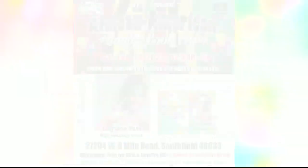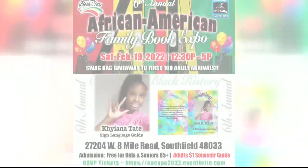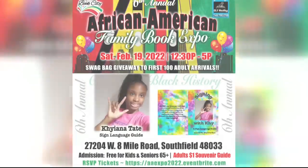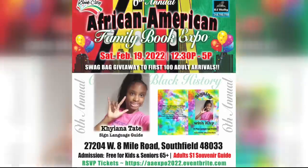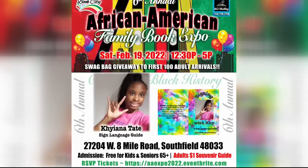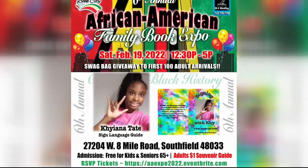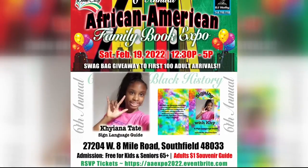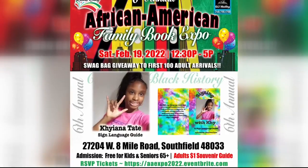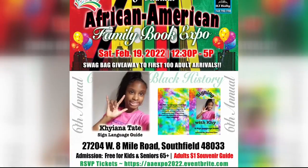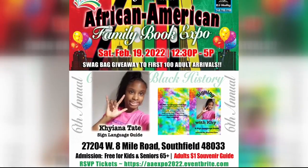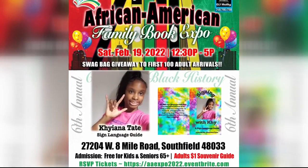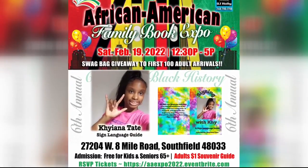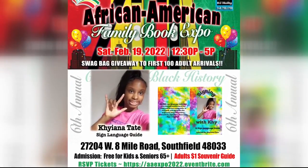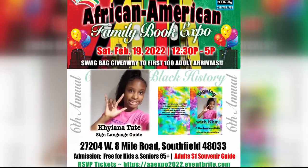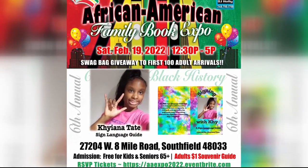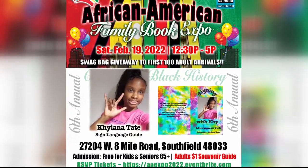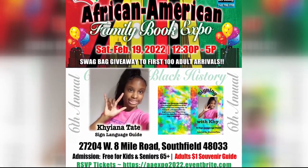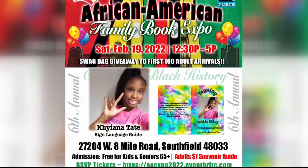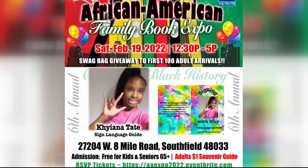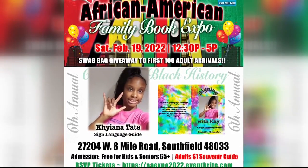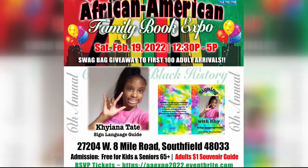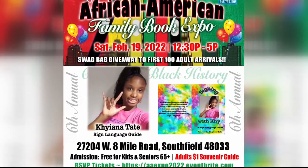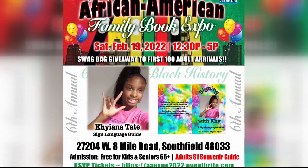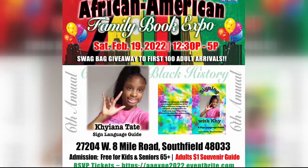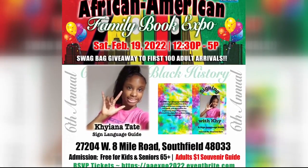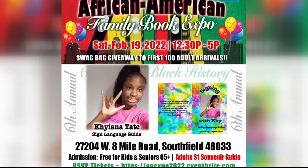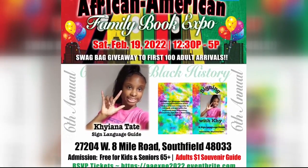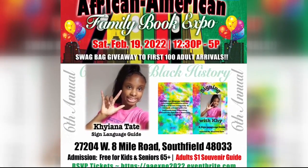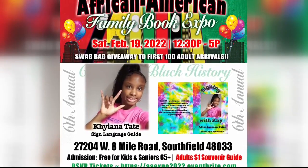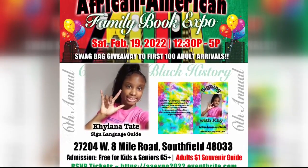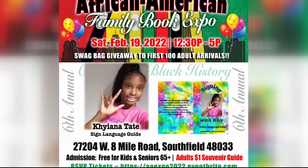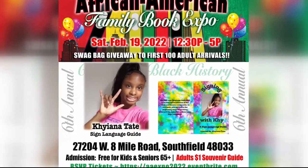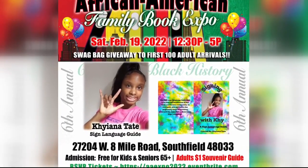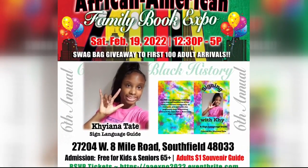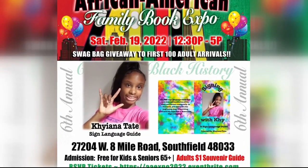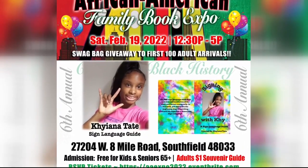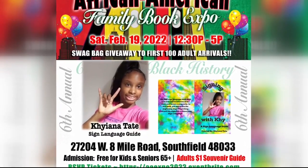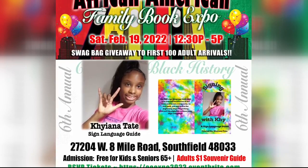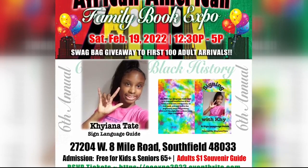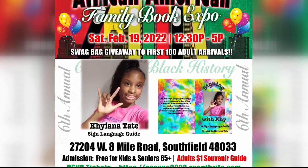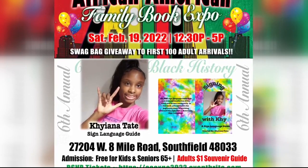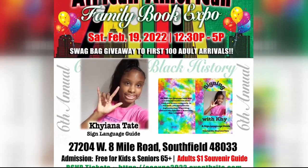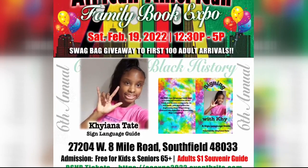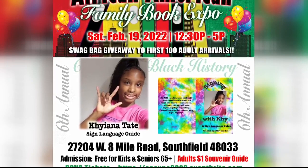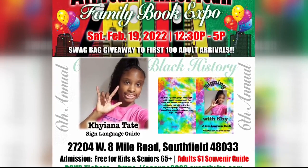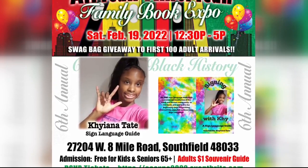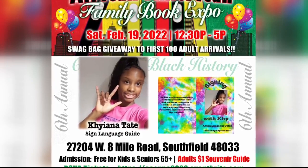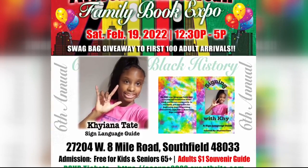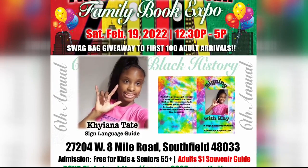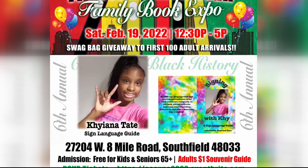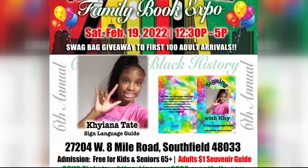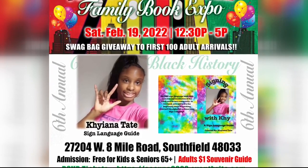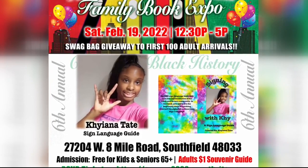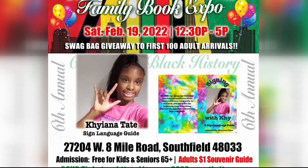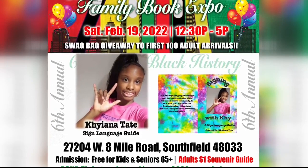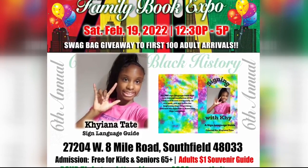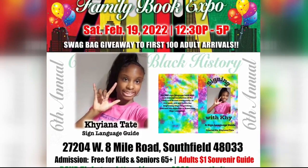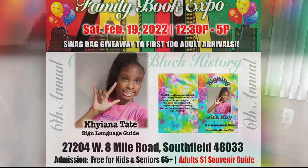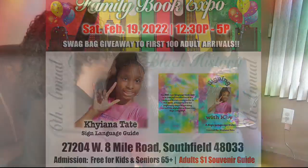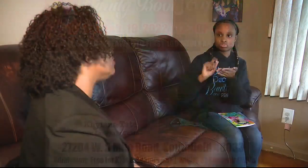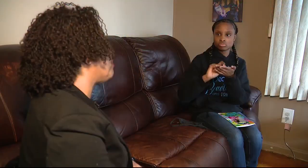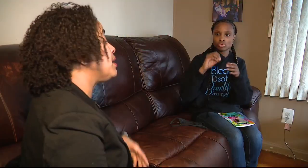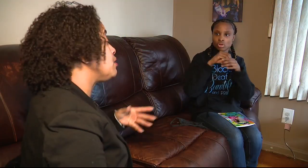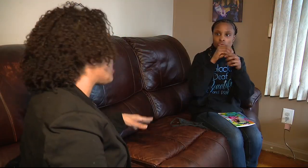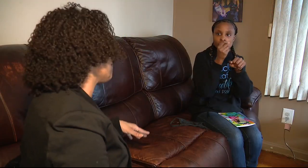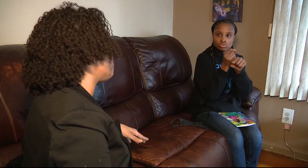She'll also be at the African American Family Book Expo on February 19th in Southfield and expect to see more from her in the